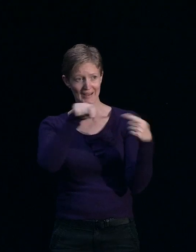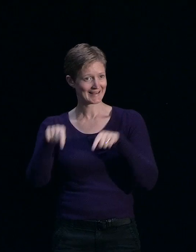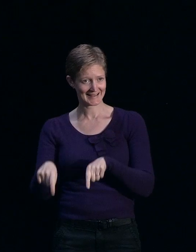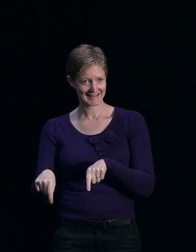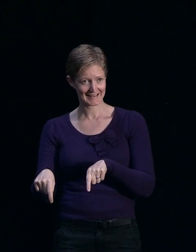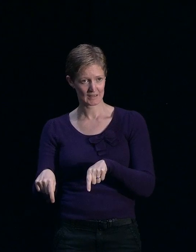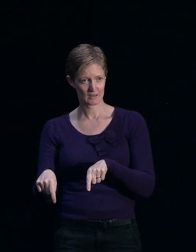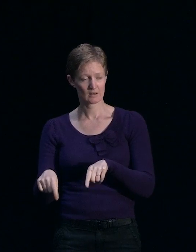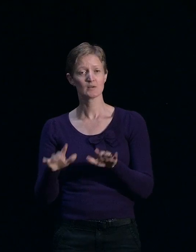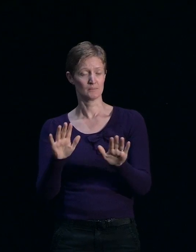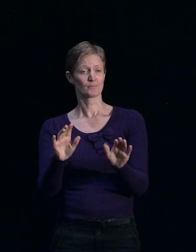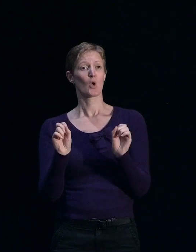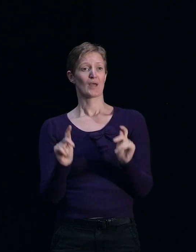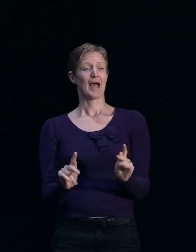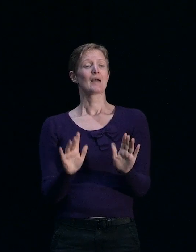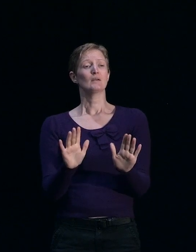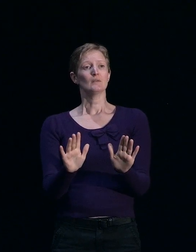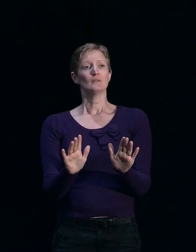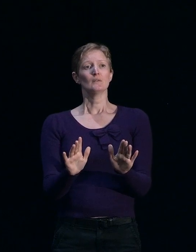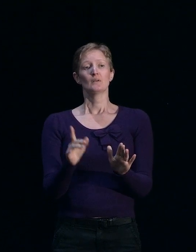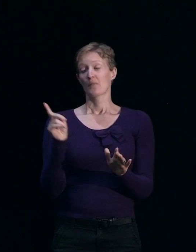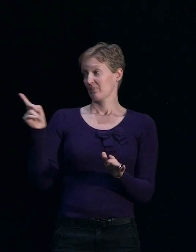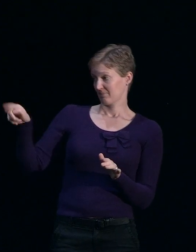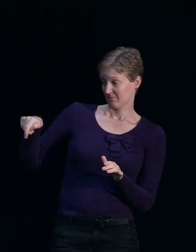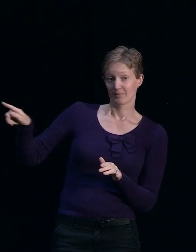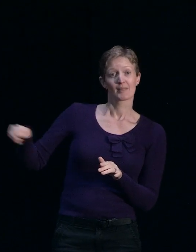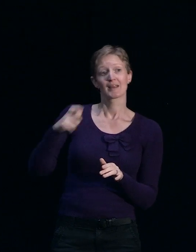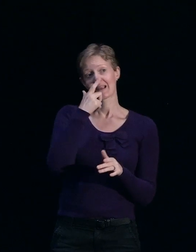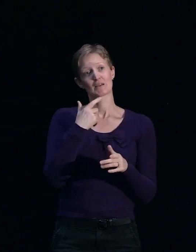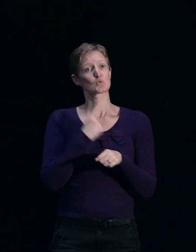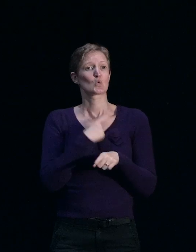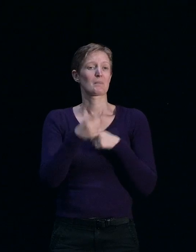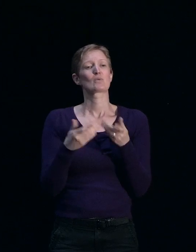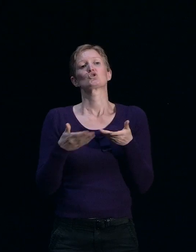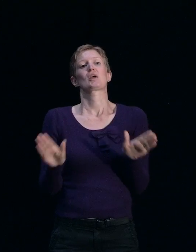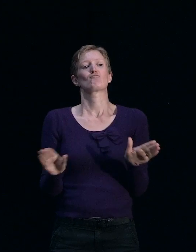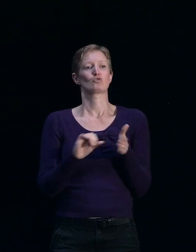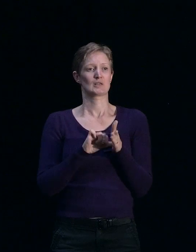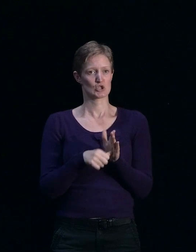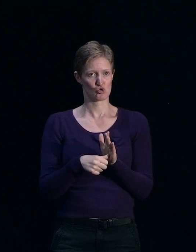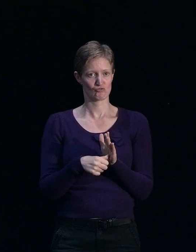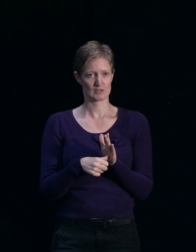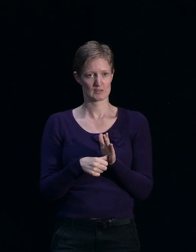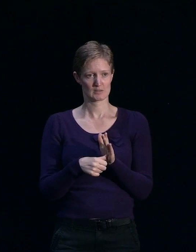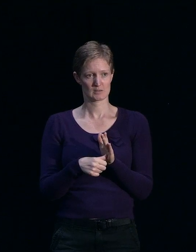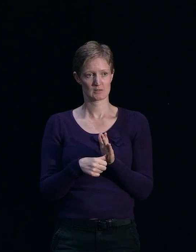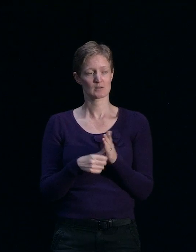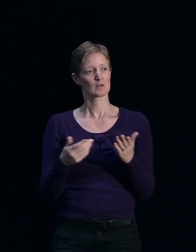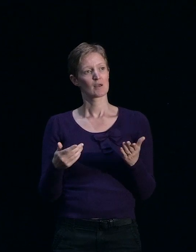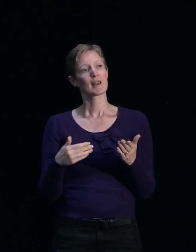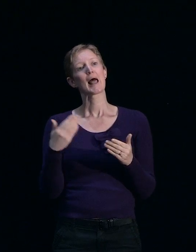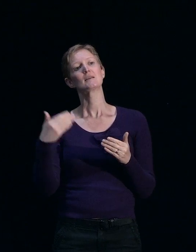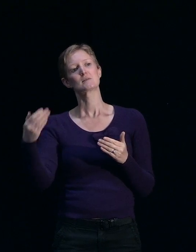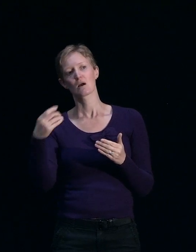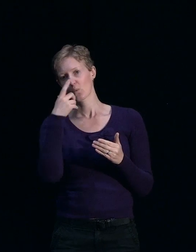this morning, that's okay. They will be able to talk generally from an insurance-wide perspective and then we'll make sure that we've got some